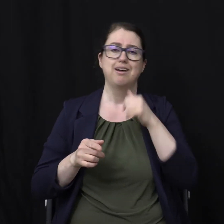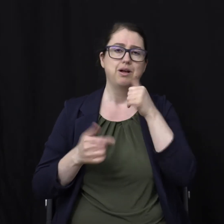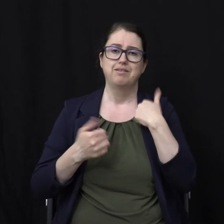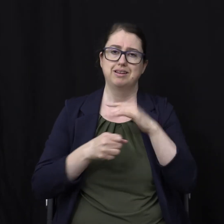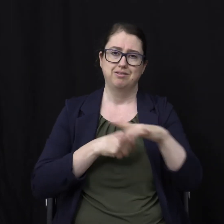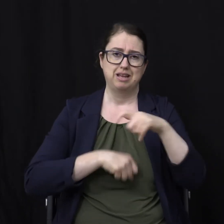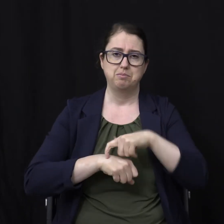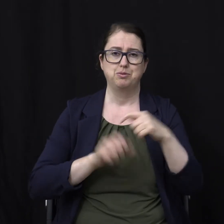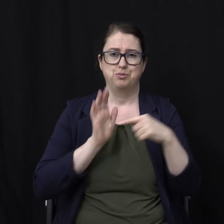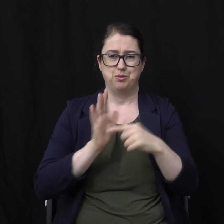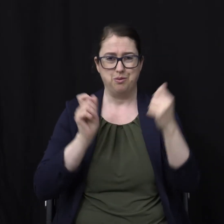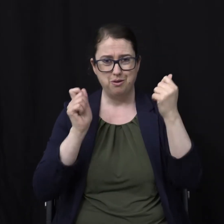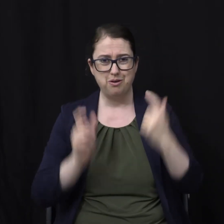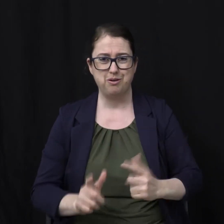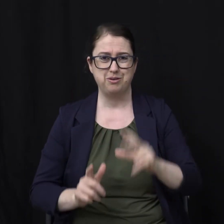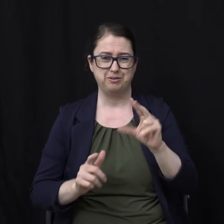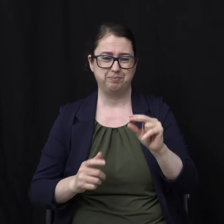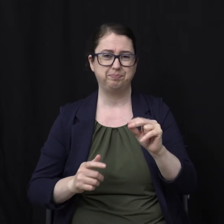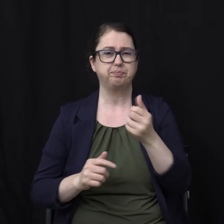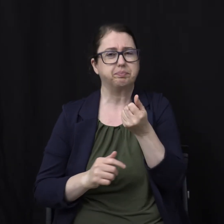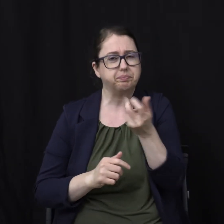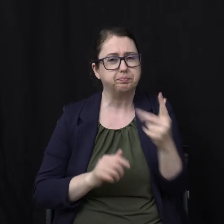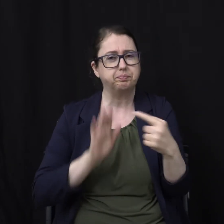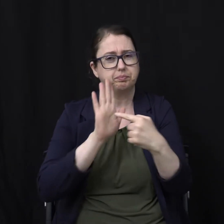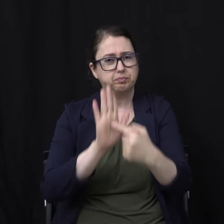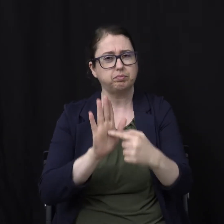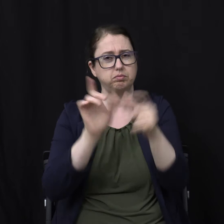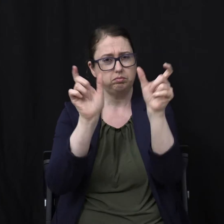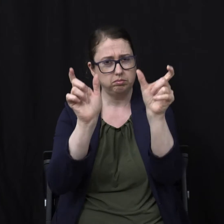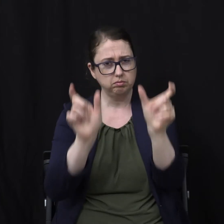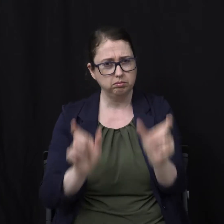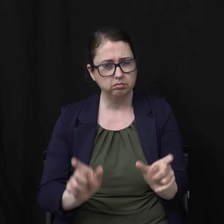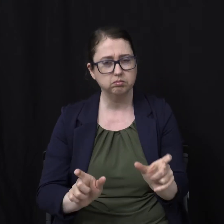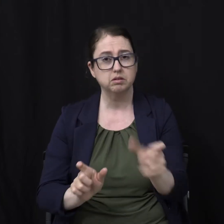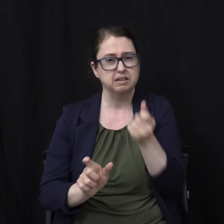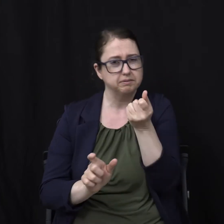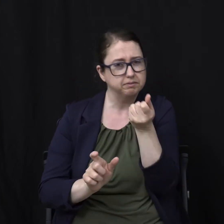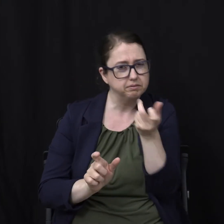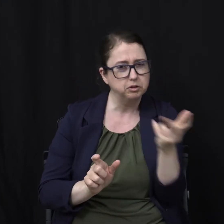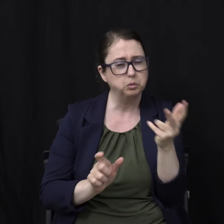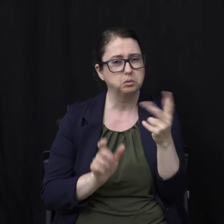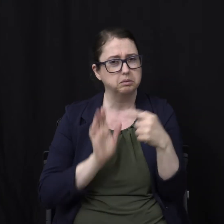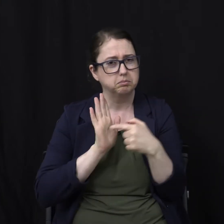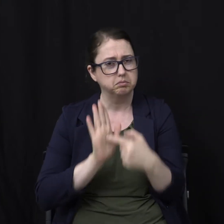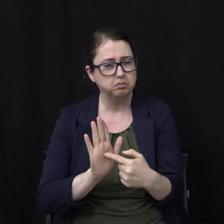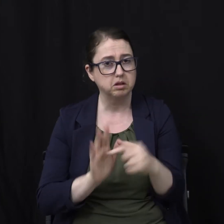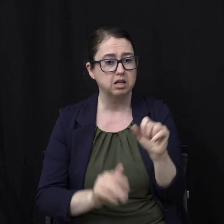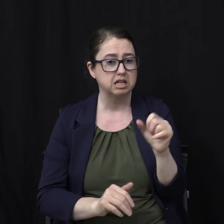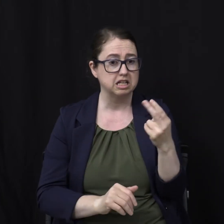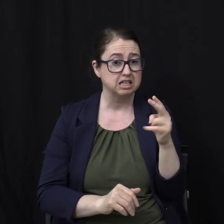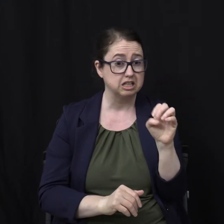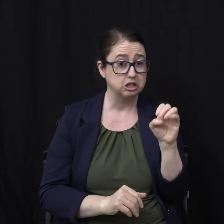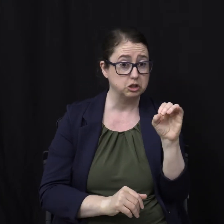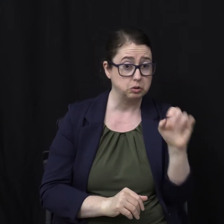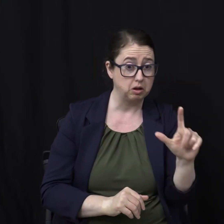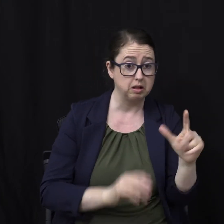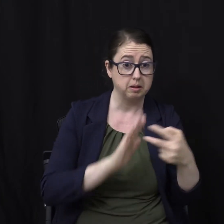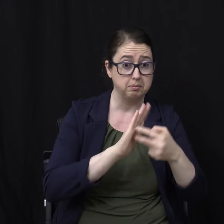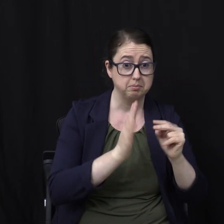one But I want to give you a few And just from this glimpse Of these few You will be able to identify What sheol is And what it is not Even though it is